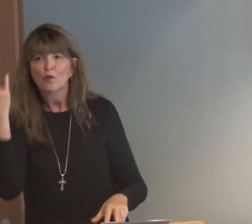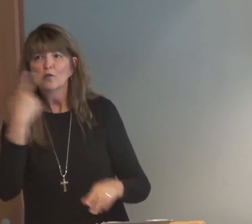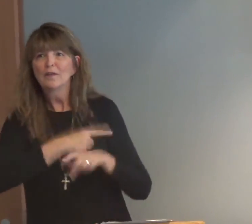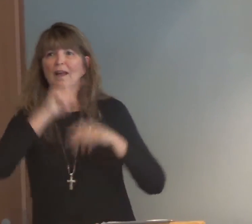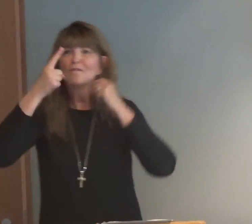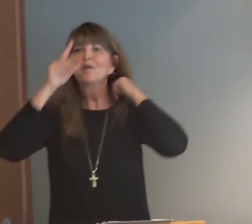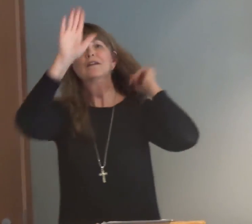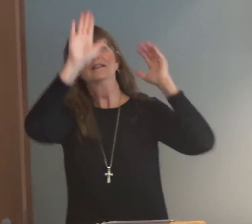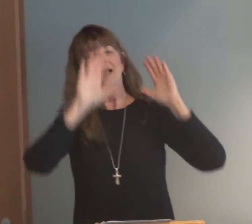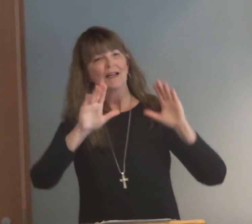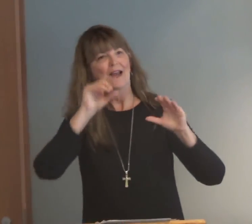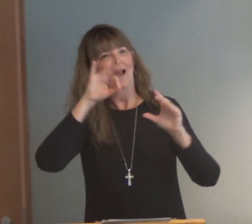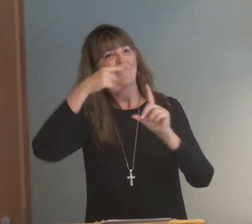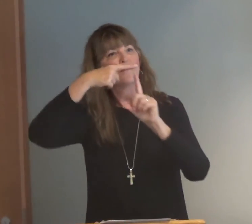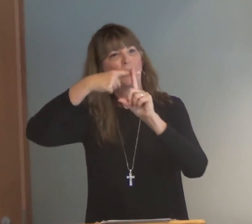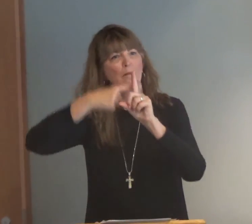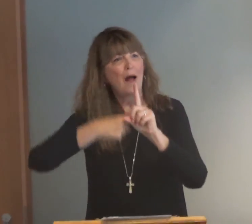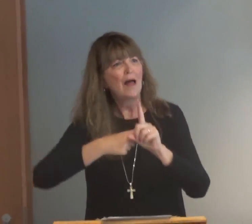guys. Today is the first Sunday.